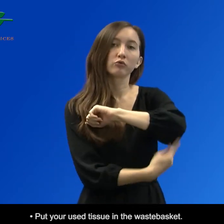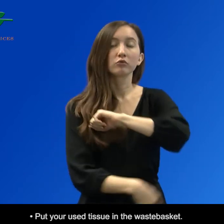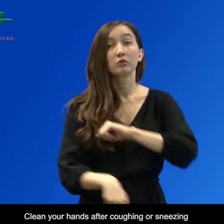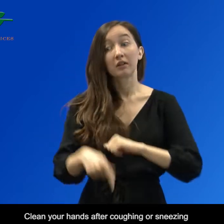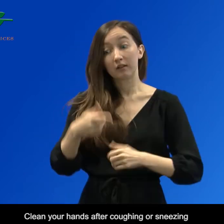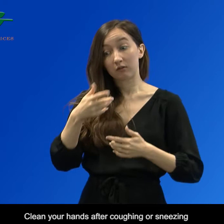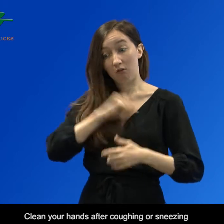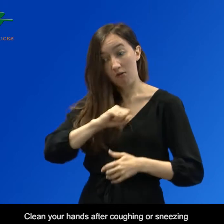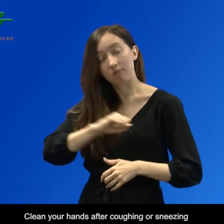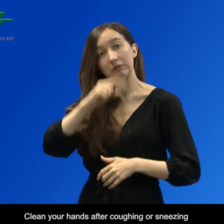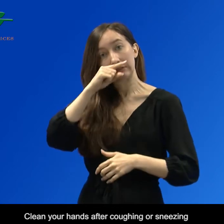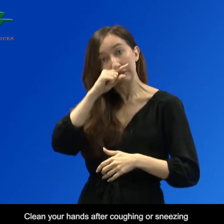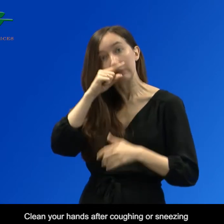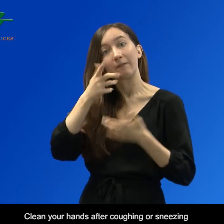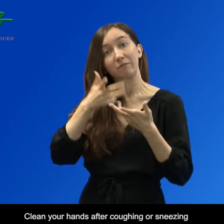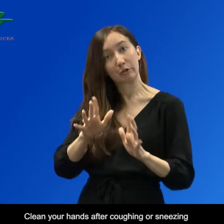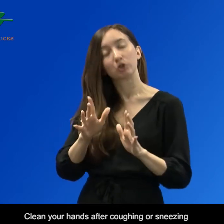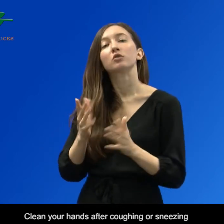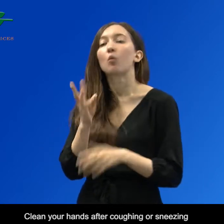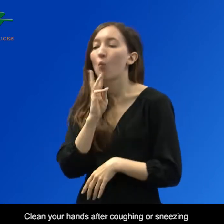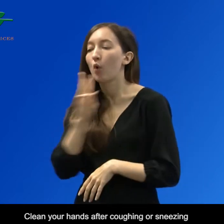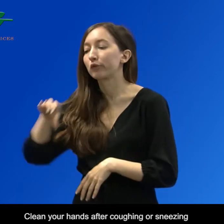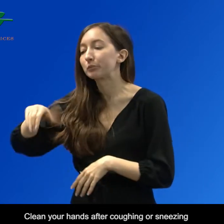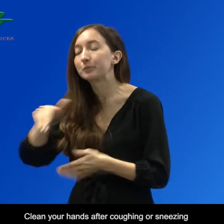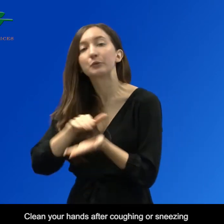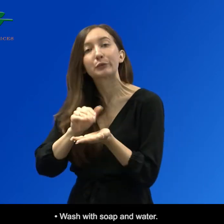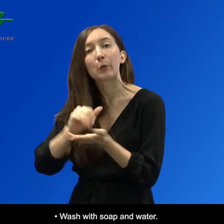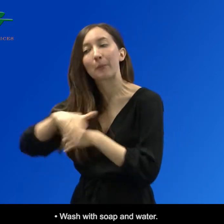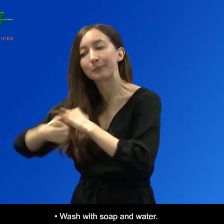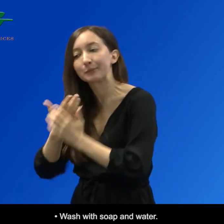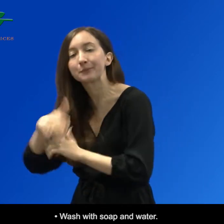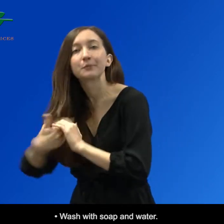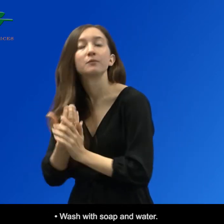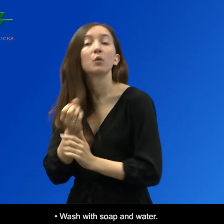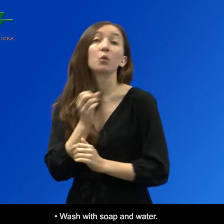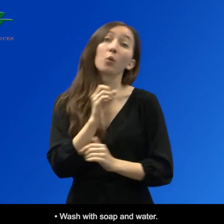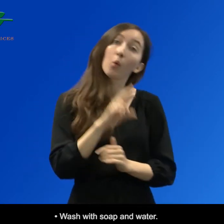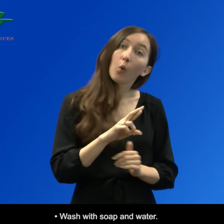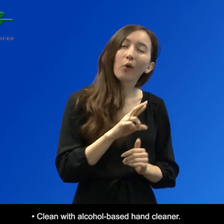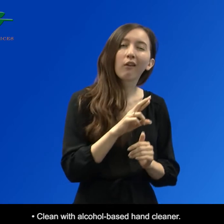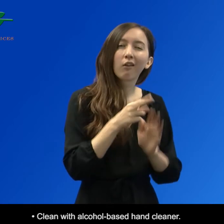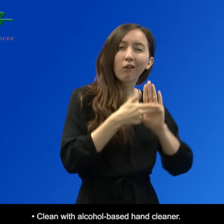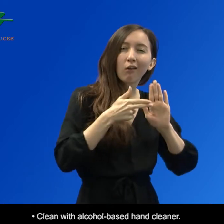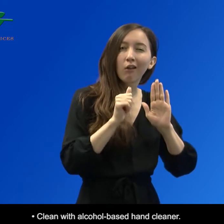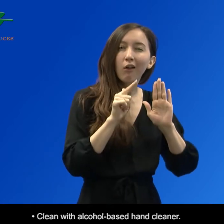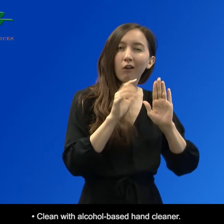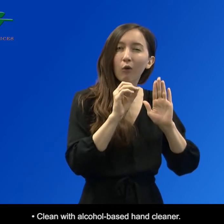Clean your hands after coughing or sneezing. Wash with soap and water. Or clean with alcohol